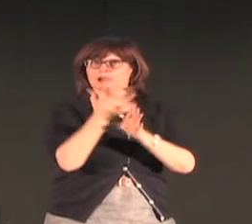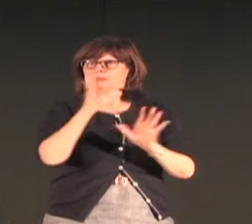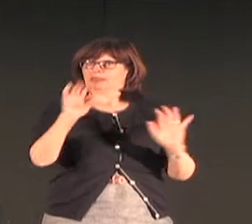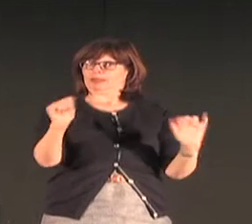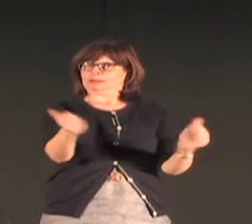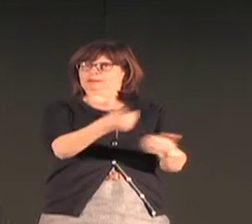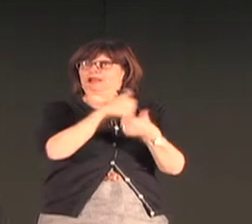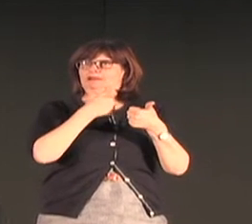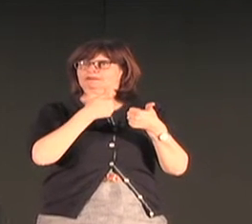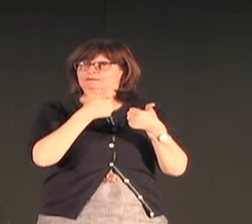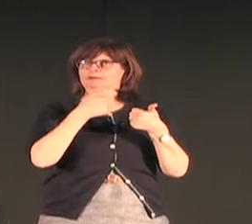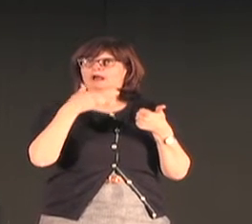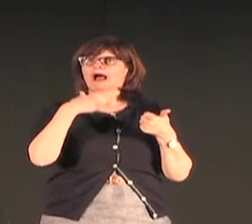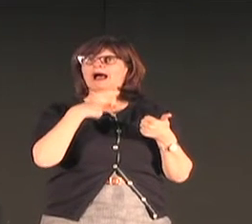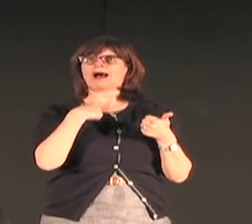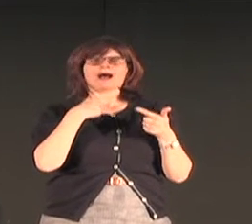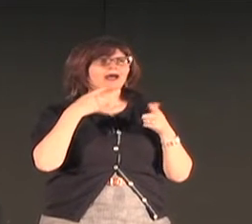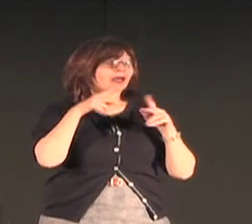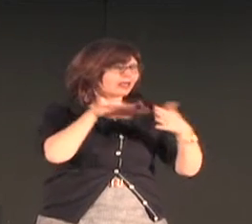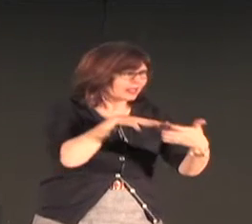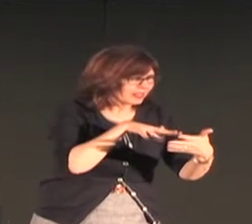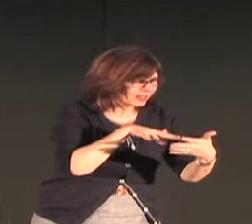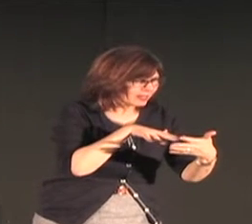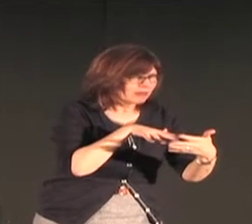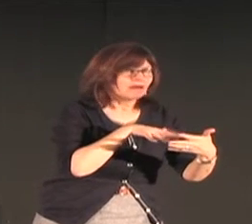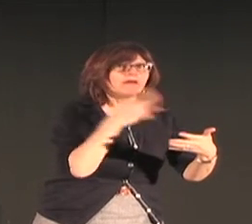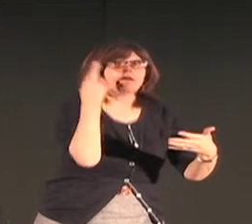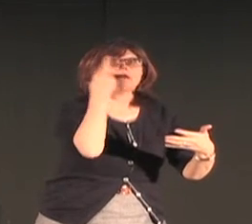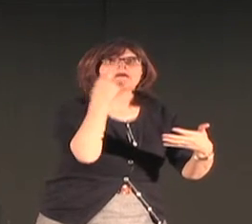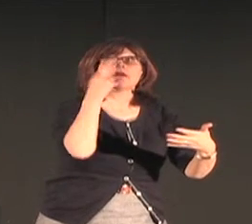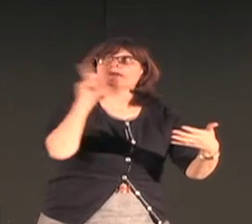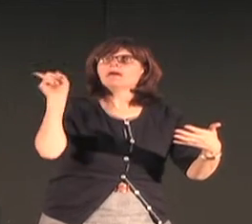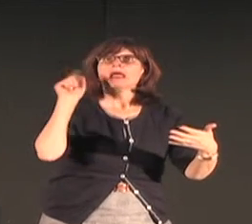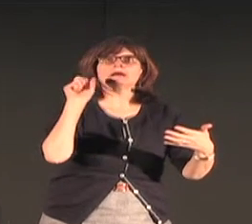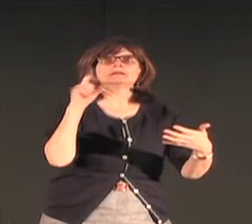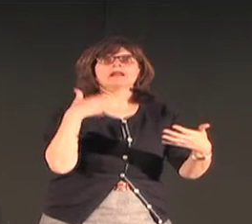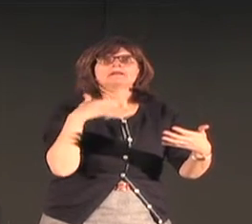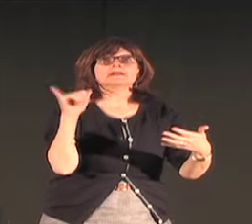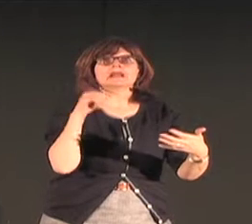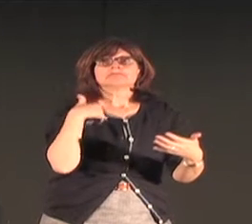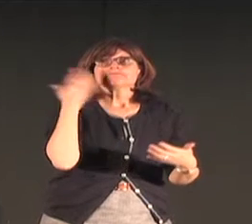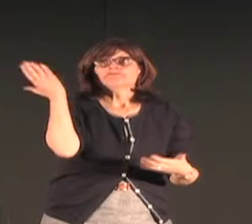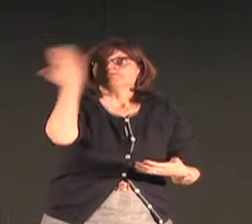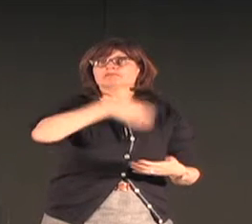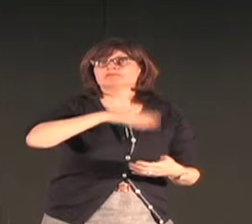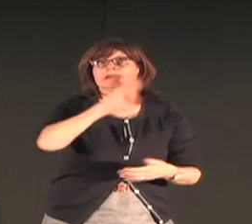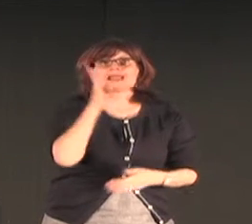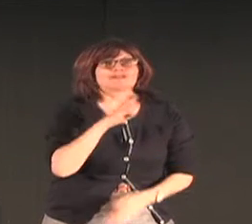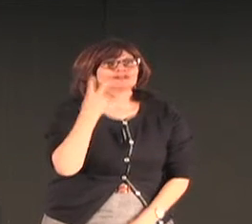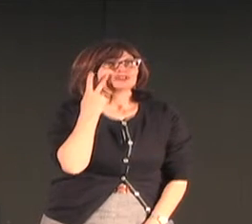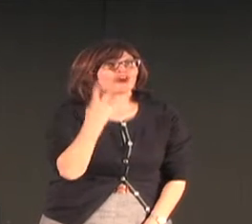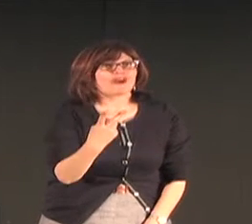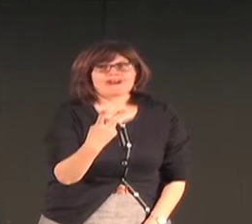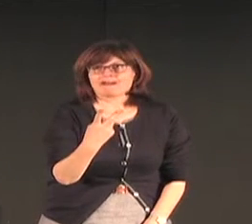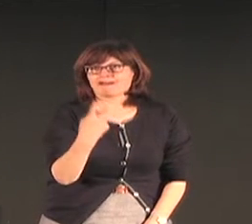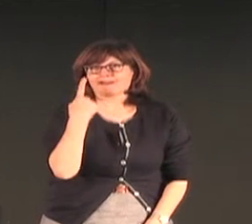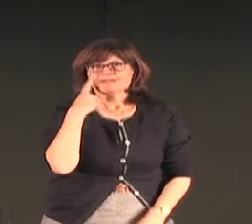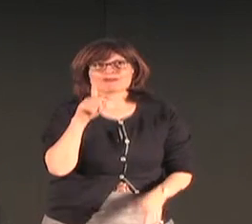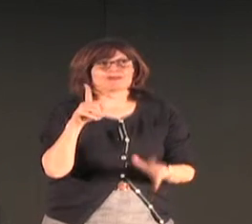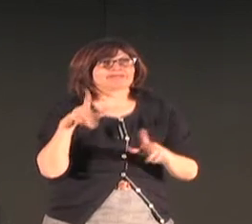so how grammar develops within this community I've done some studying and realized that ASL had this same feature that I